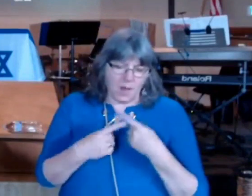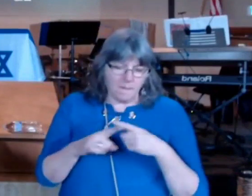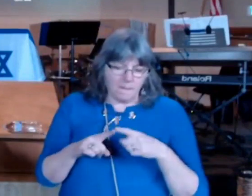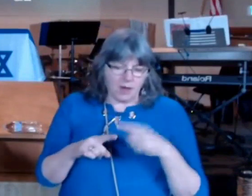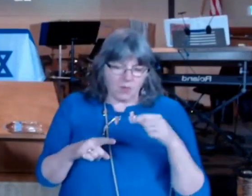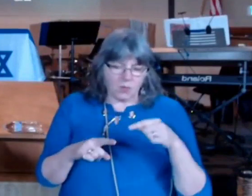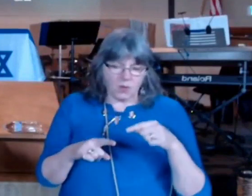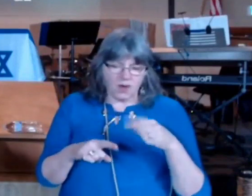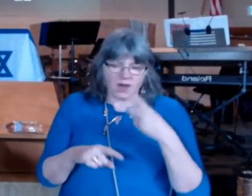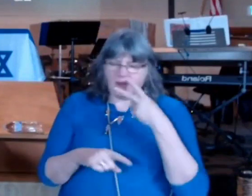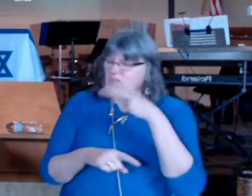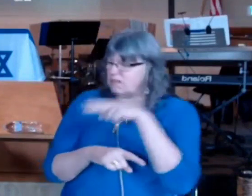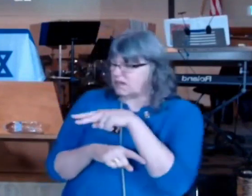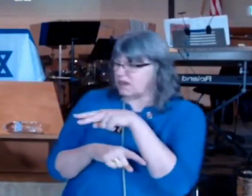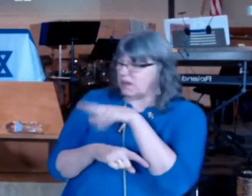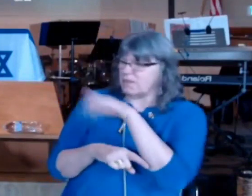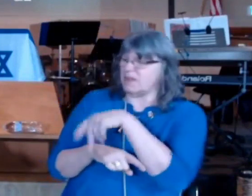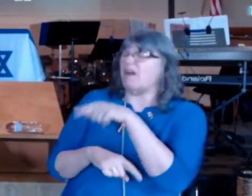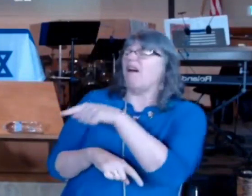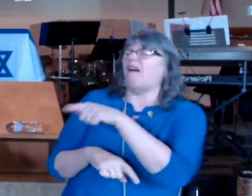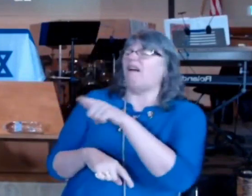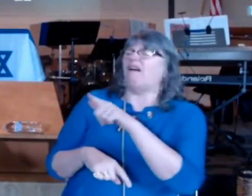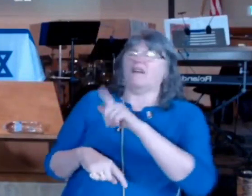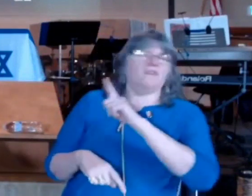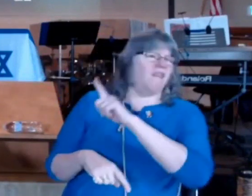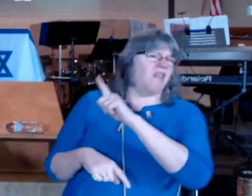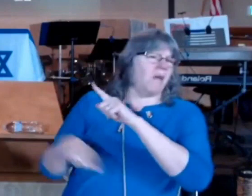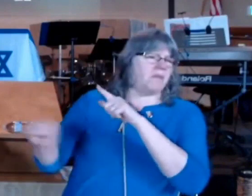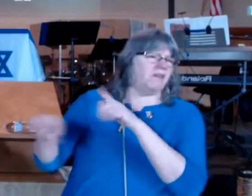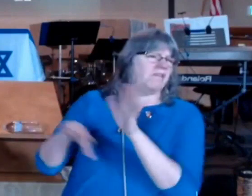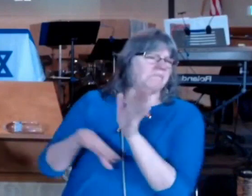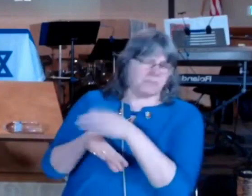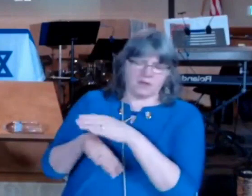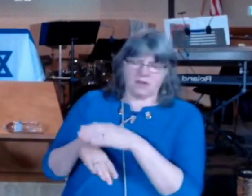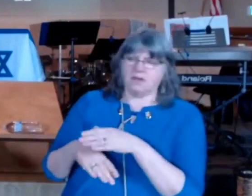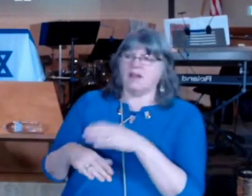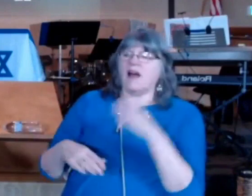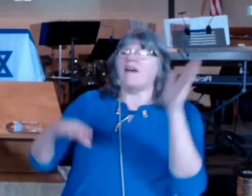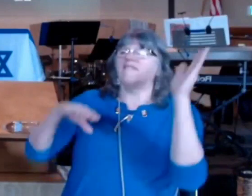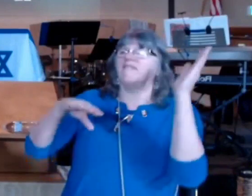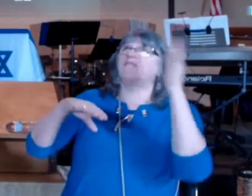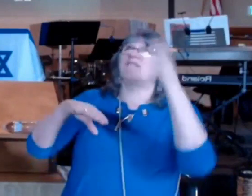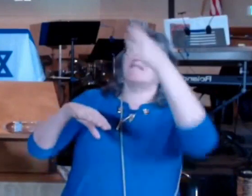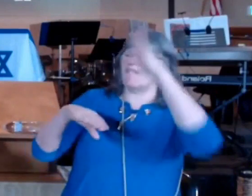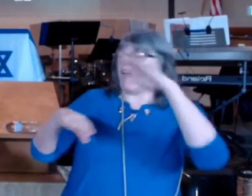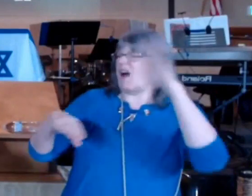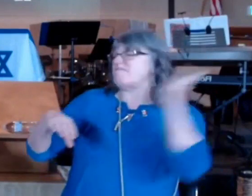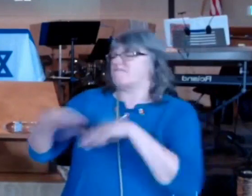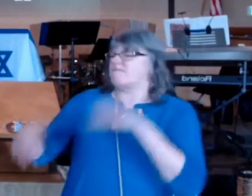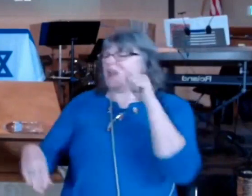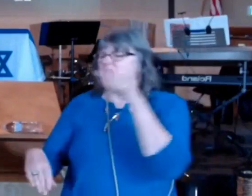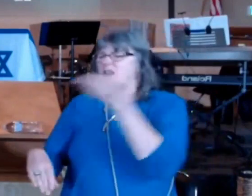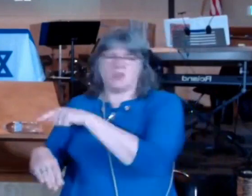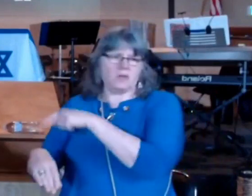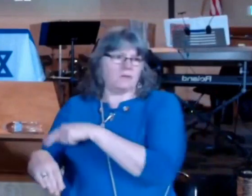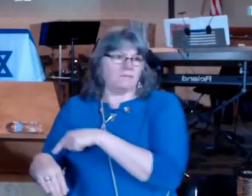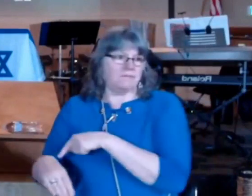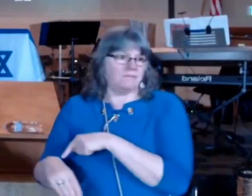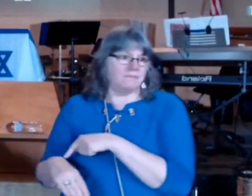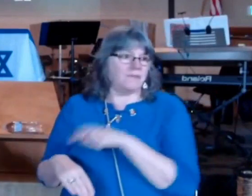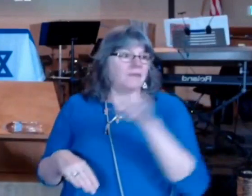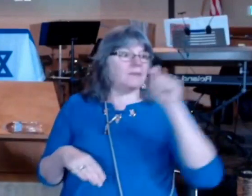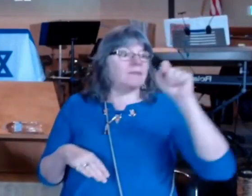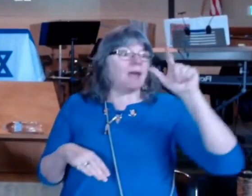esteem him a leper sweetened of God and afflicted that's Talmud he quotes